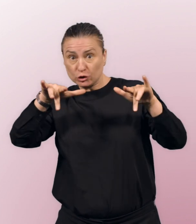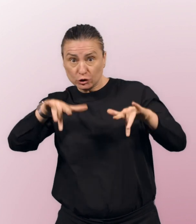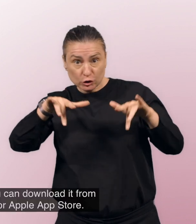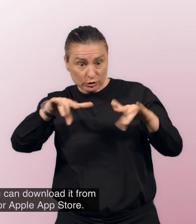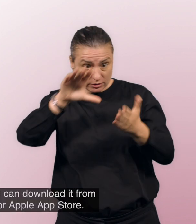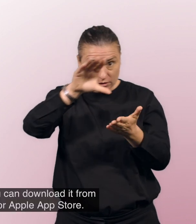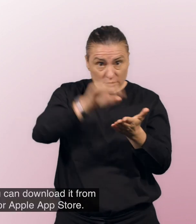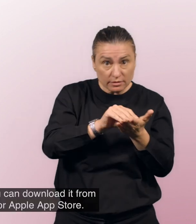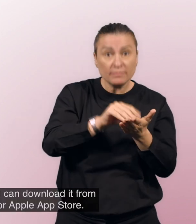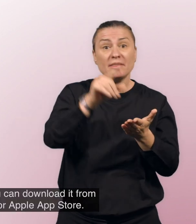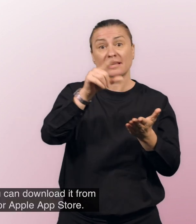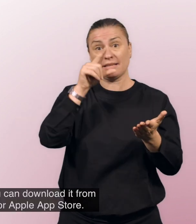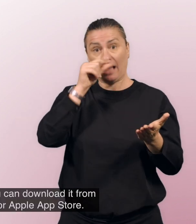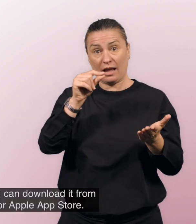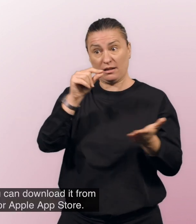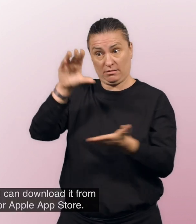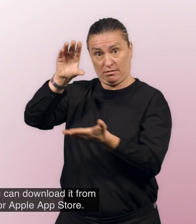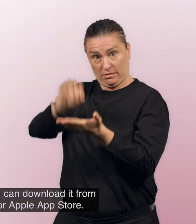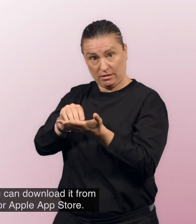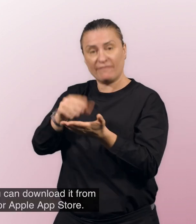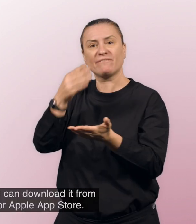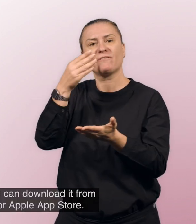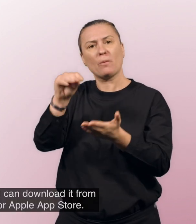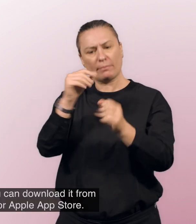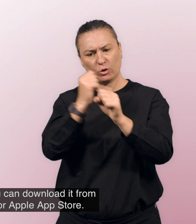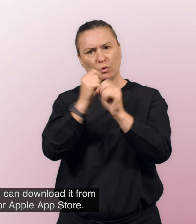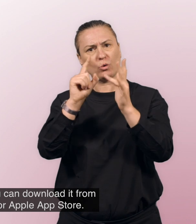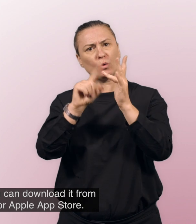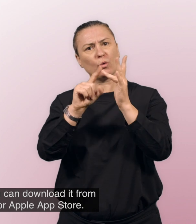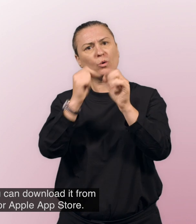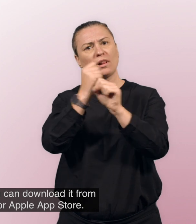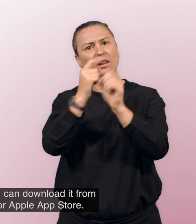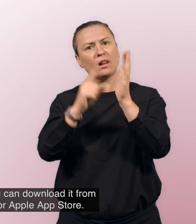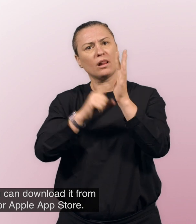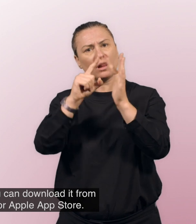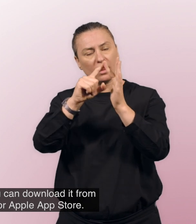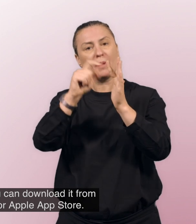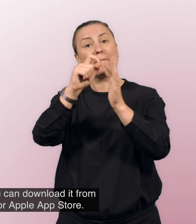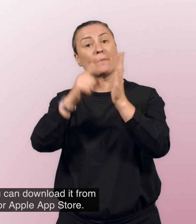If you don't have it yet, you can download it from the Google Play Store or Apple App Store.